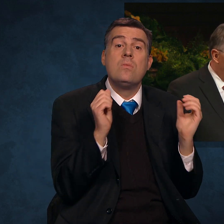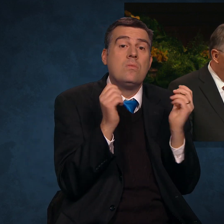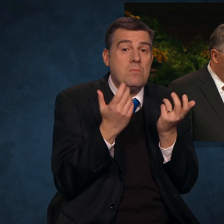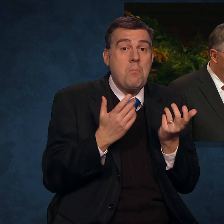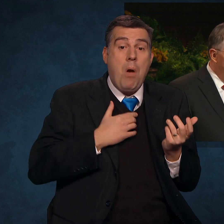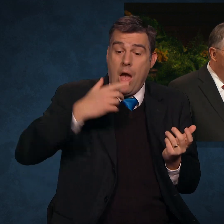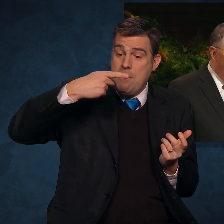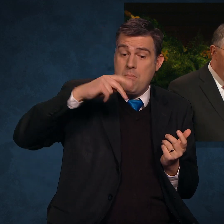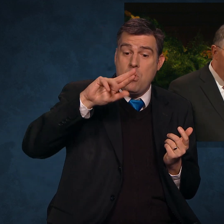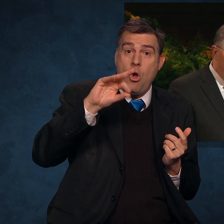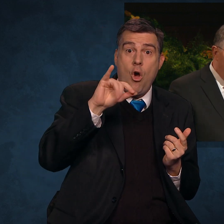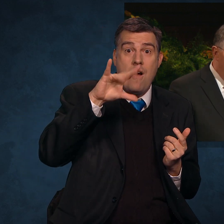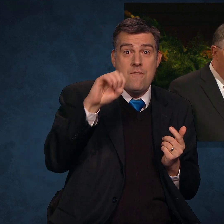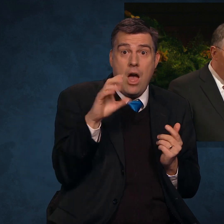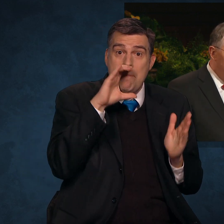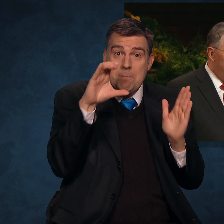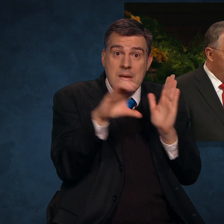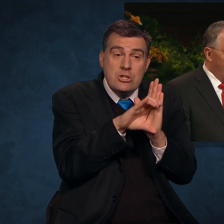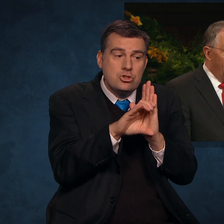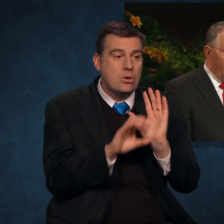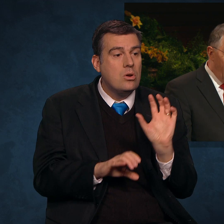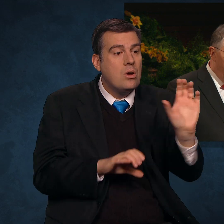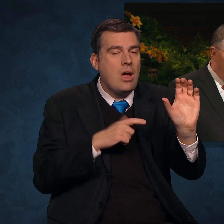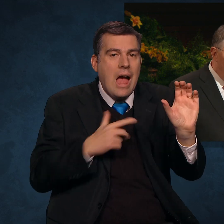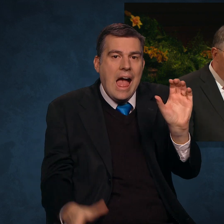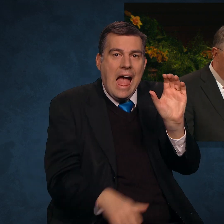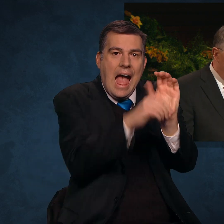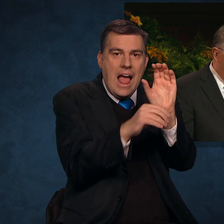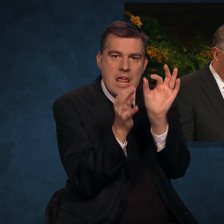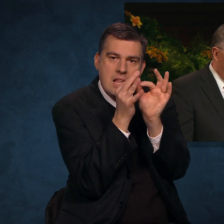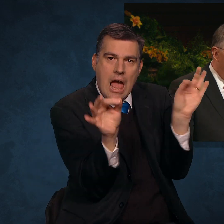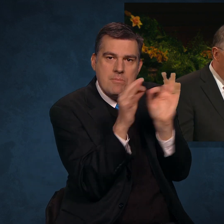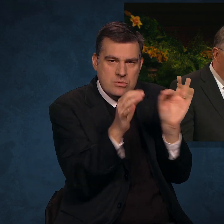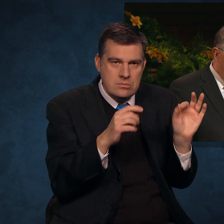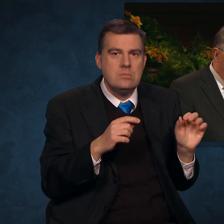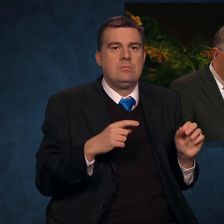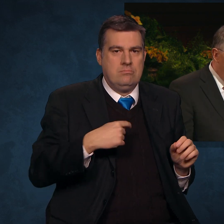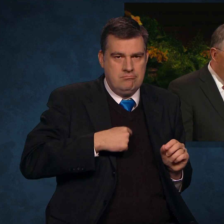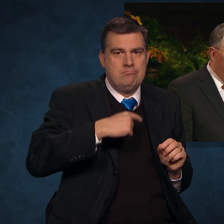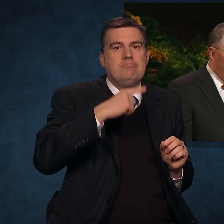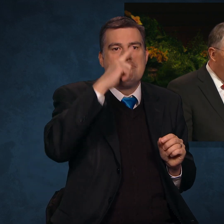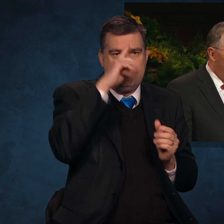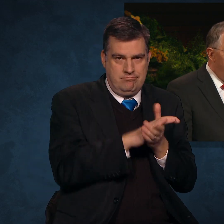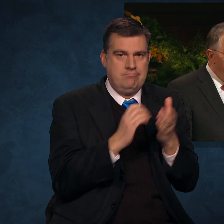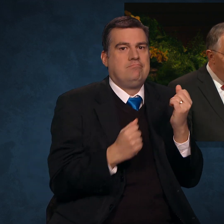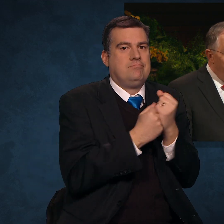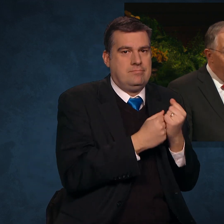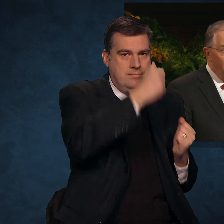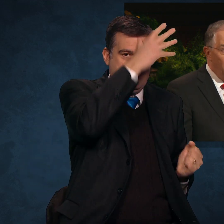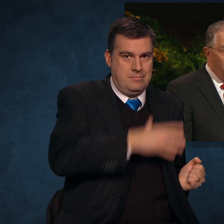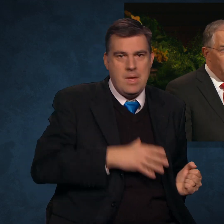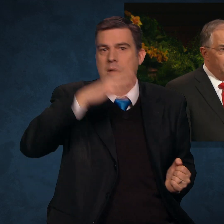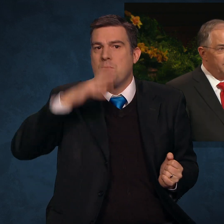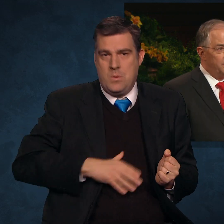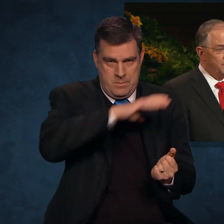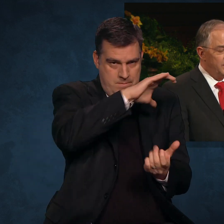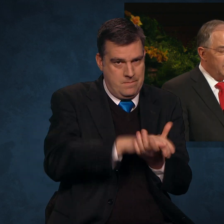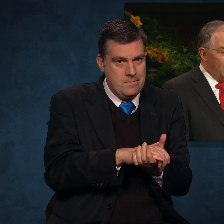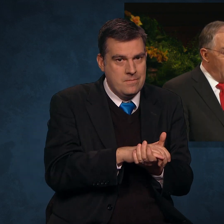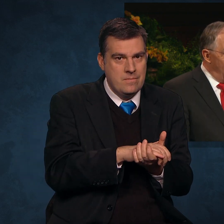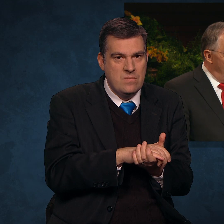picture, I added the caption, I believe in marriage between a man and a woman.